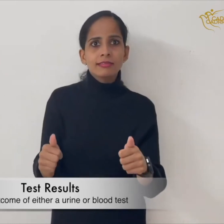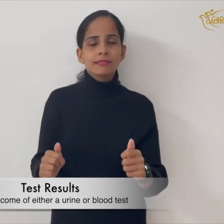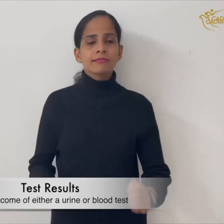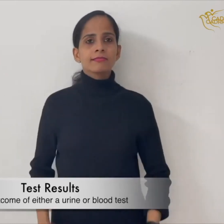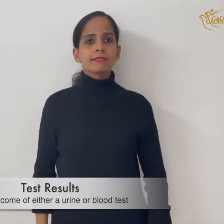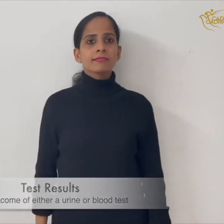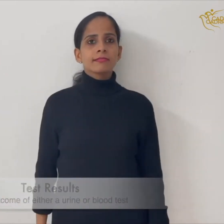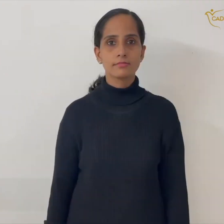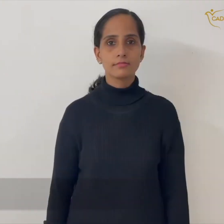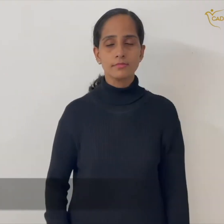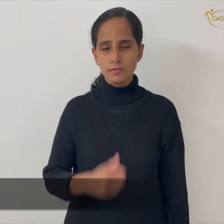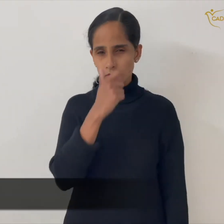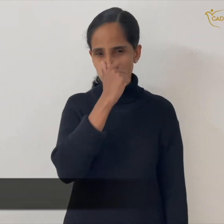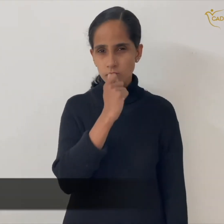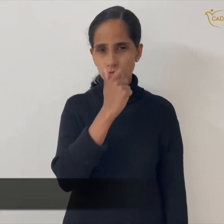test cold